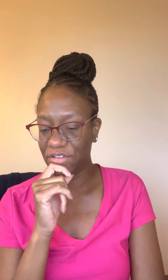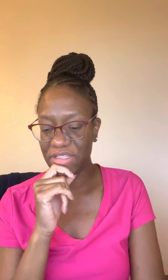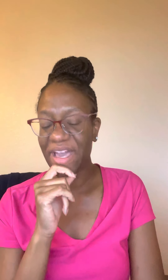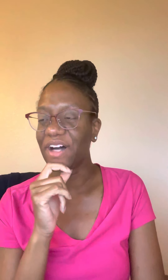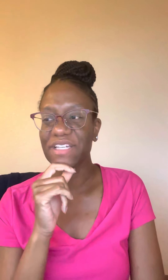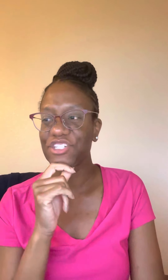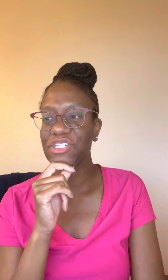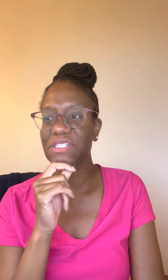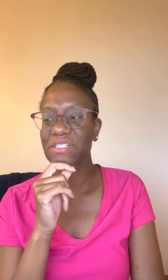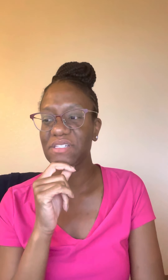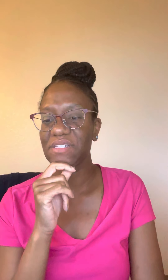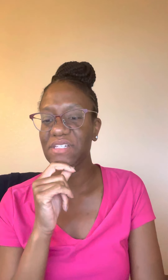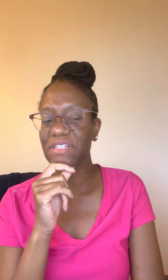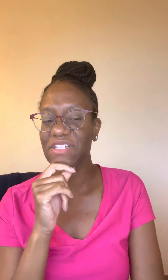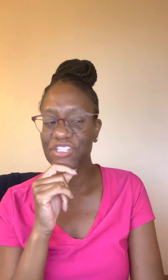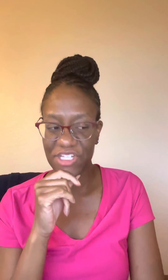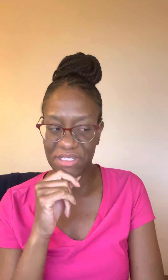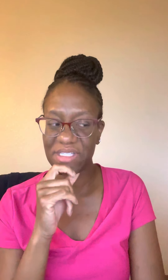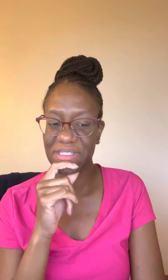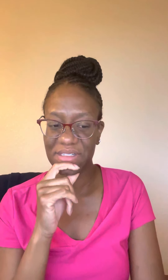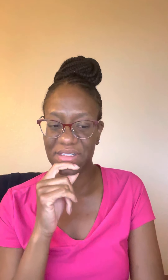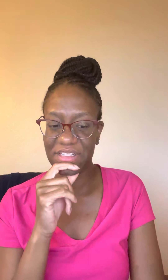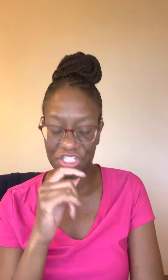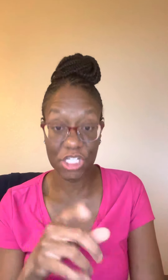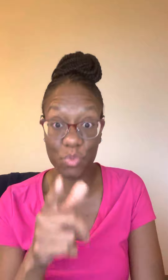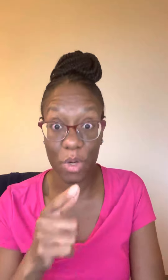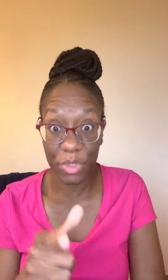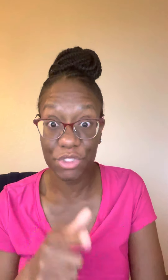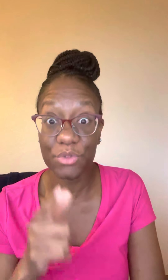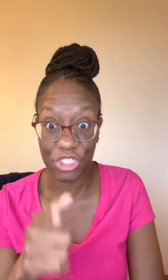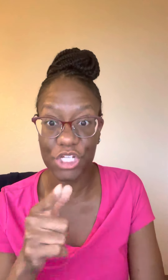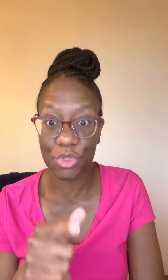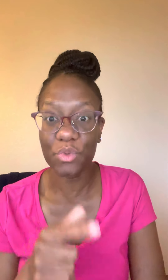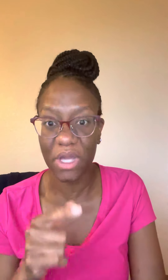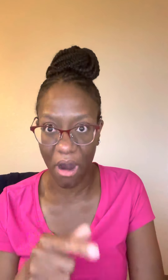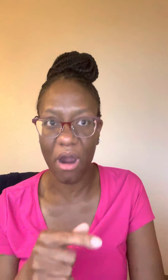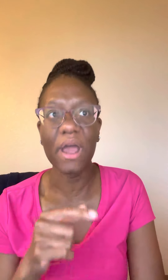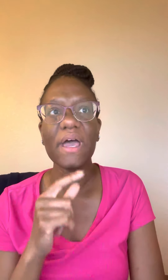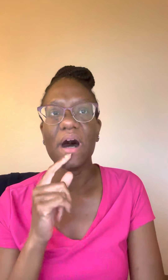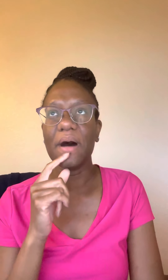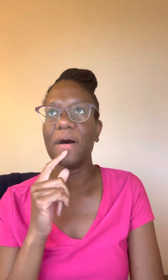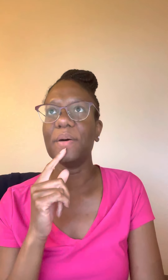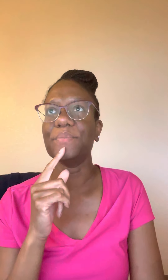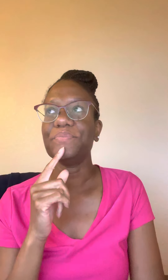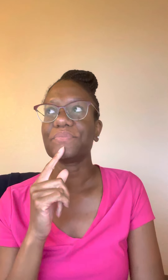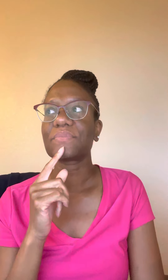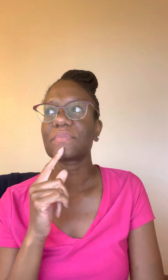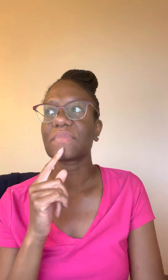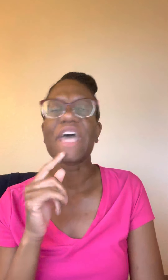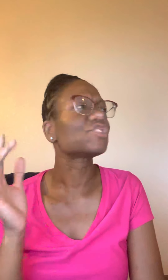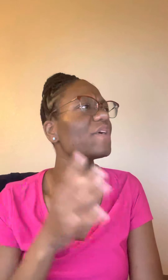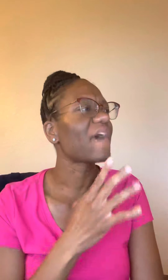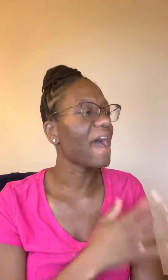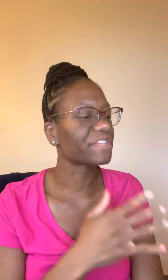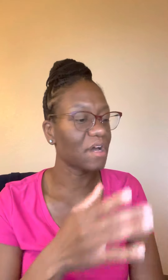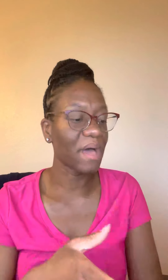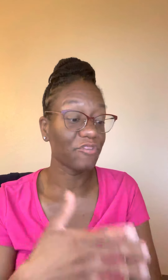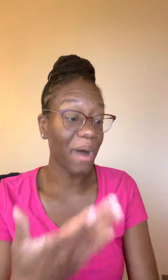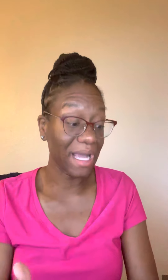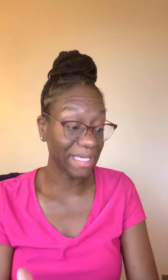yeah, it's just, it's just, it's just what we do. It's just who we are. Um, and so if I have to come out of pocket